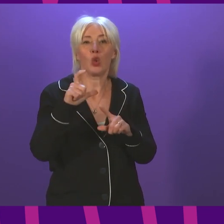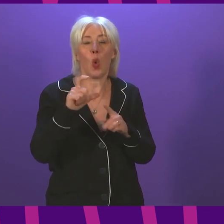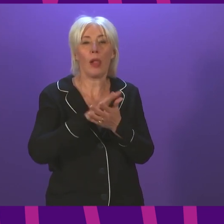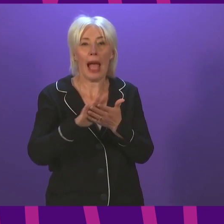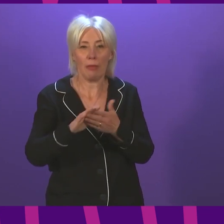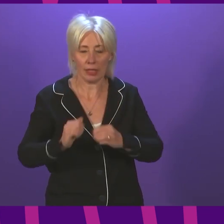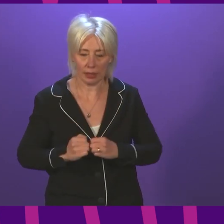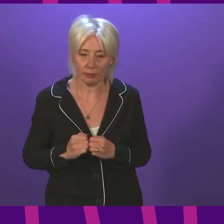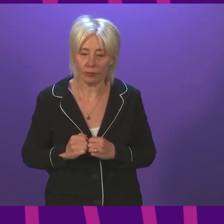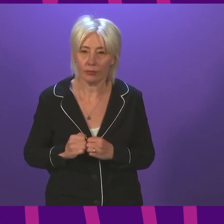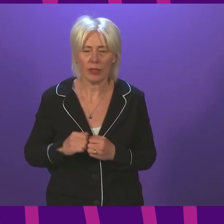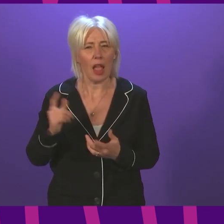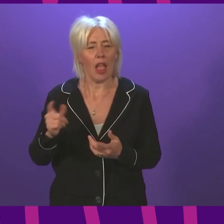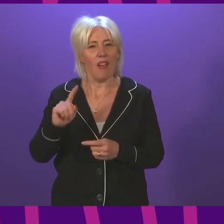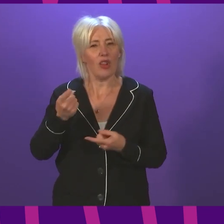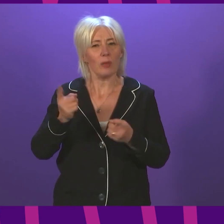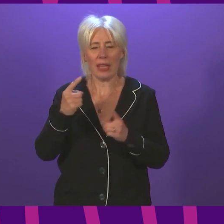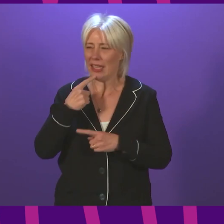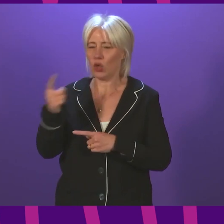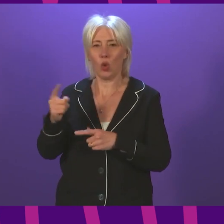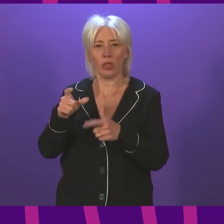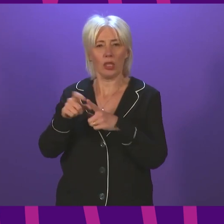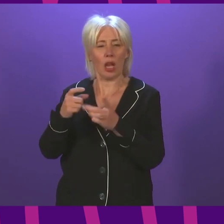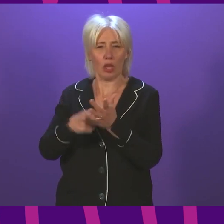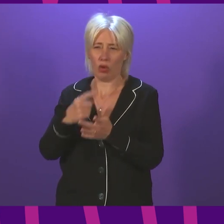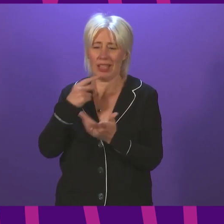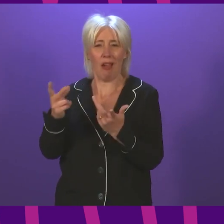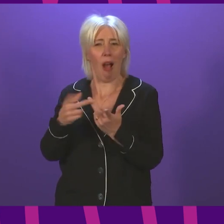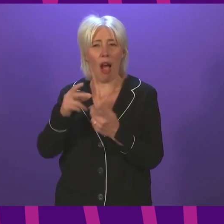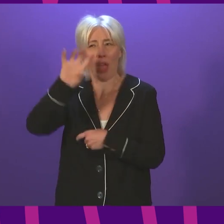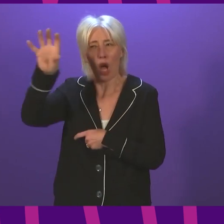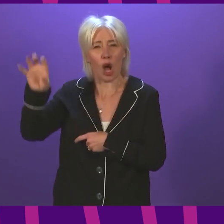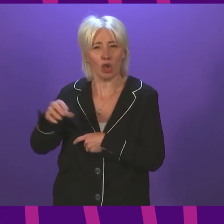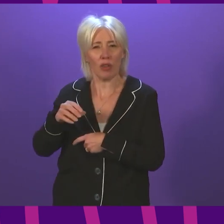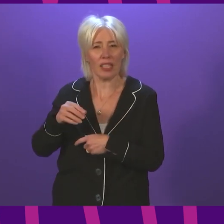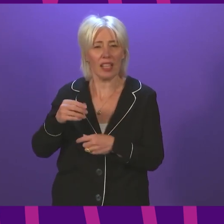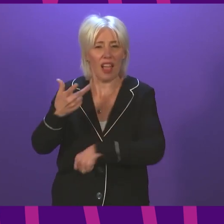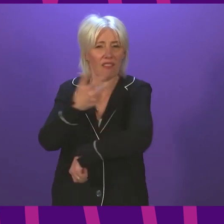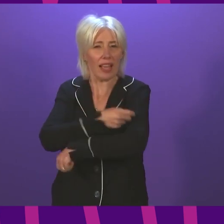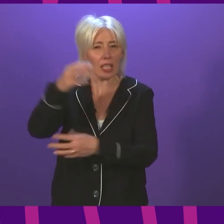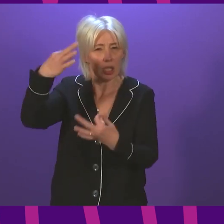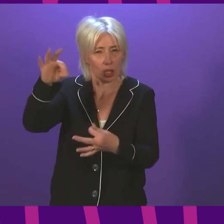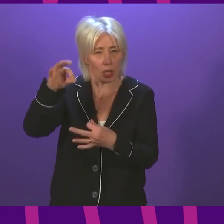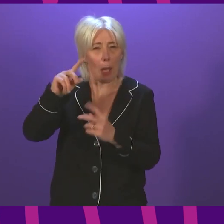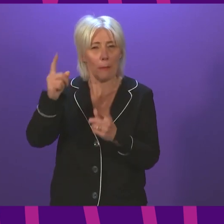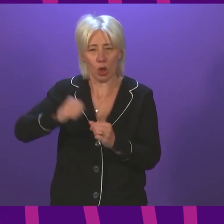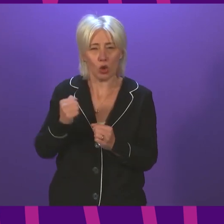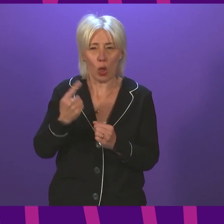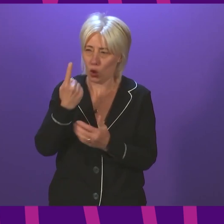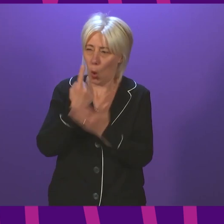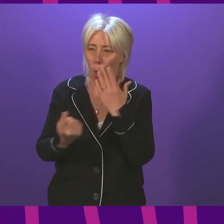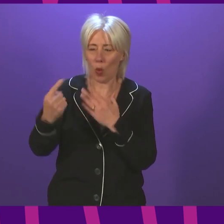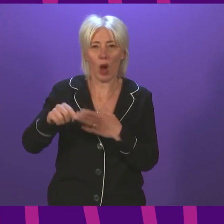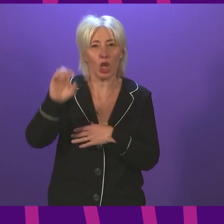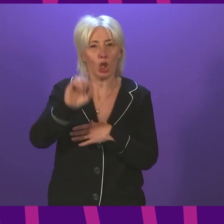I hope the First Minister tell Douglas Ross that many other countries are adopting vaccine certification, but Scotland, we learned last week, is the only country in the whole of